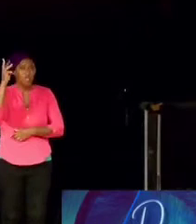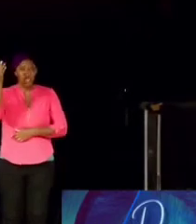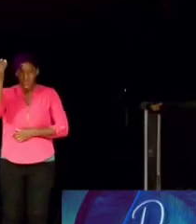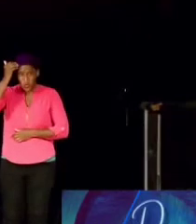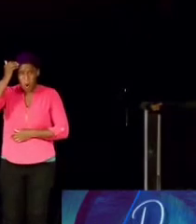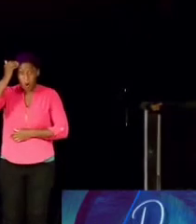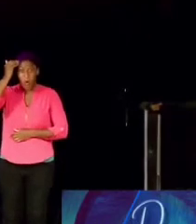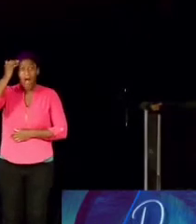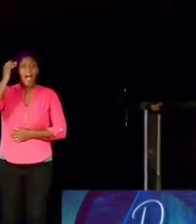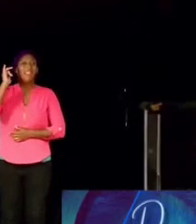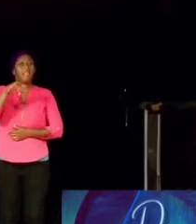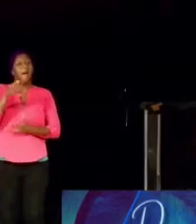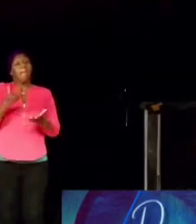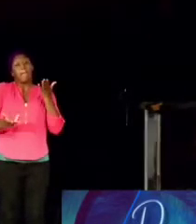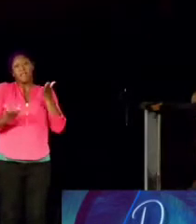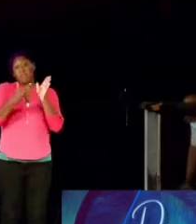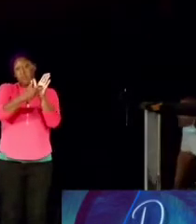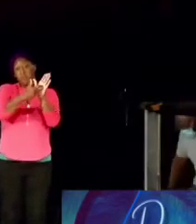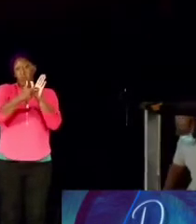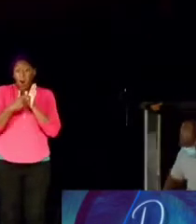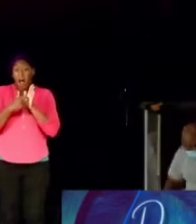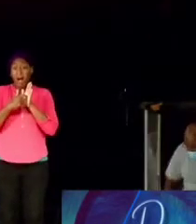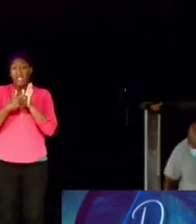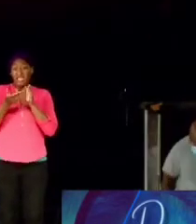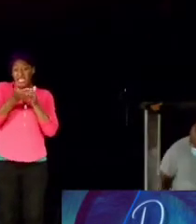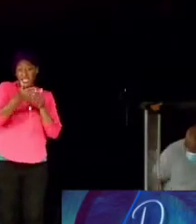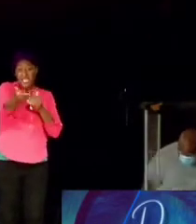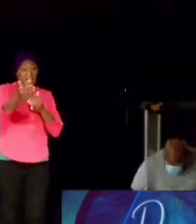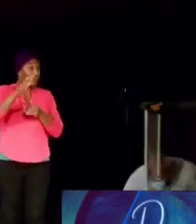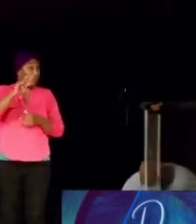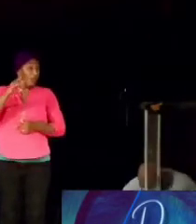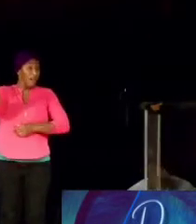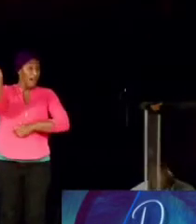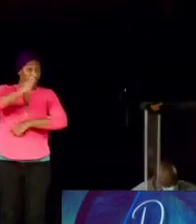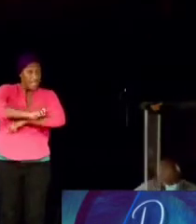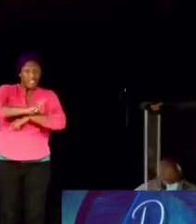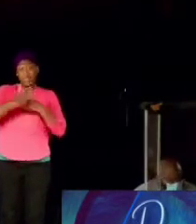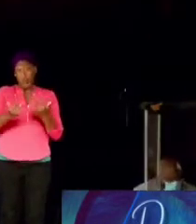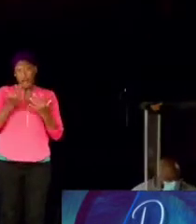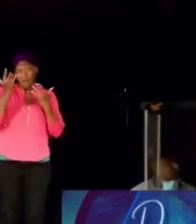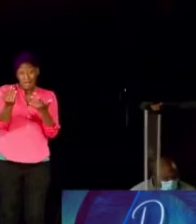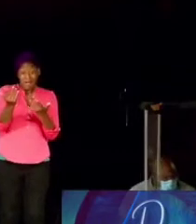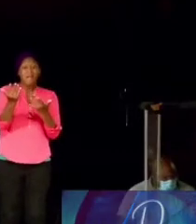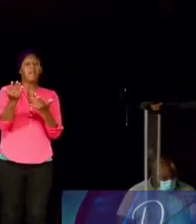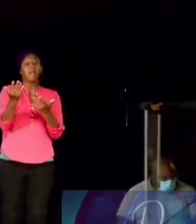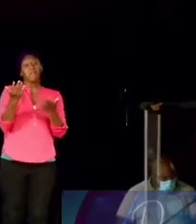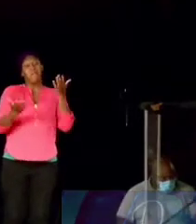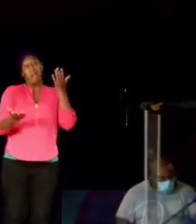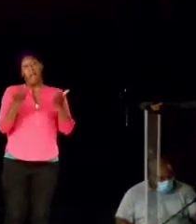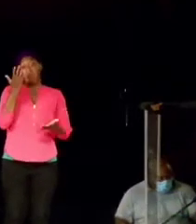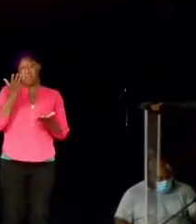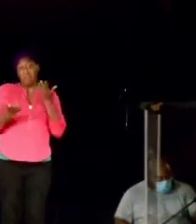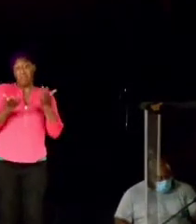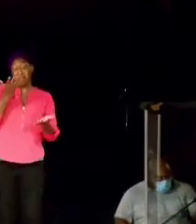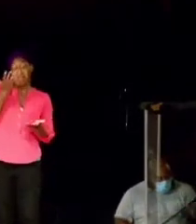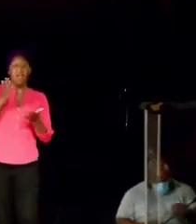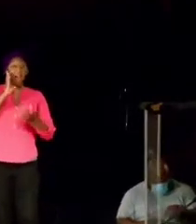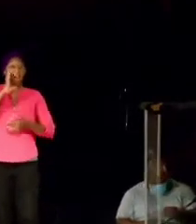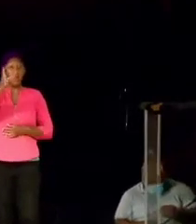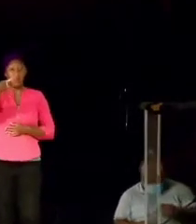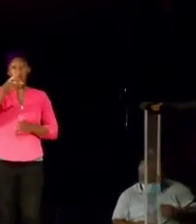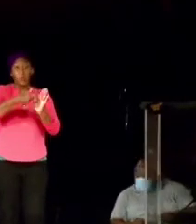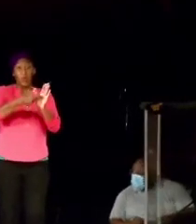It may take the next 25 days and it may take